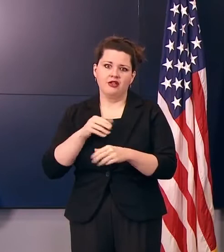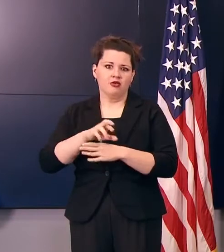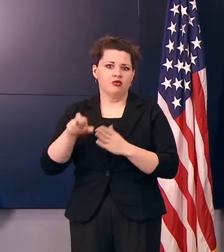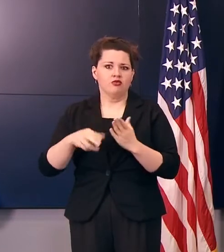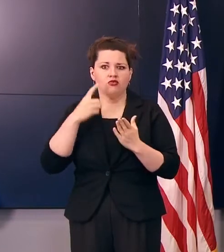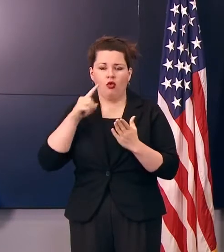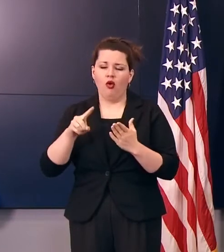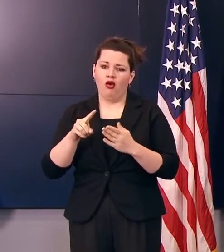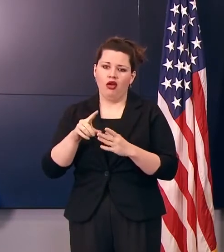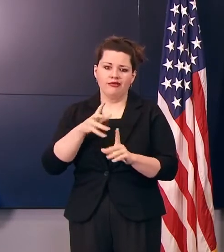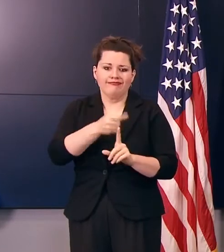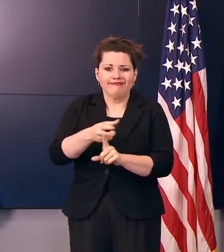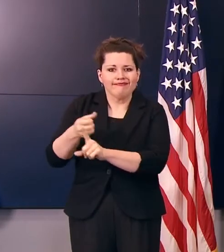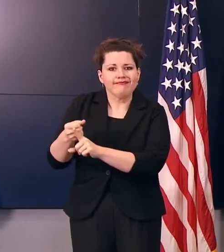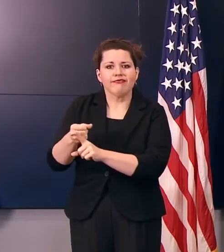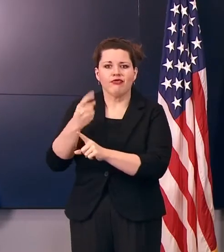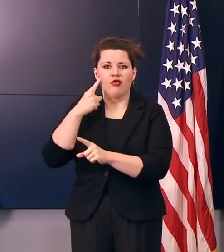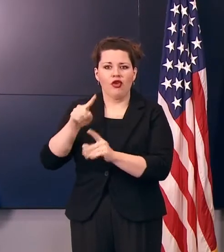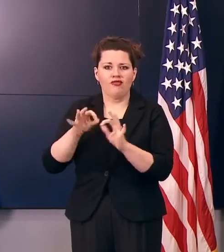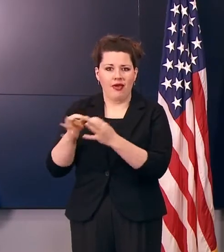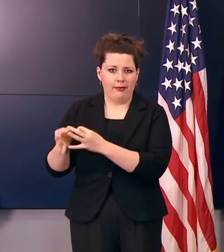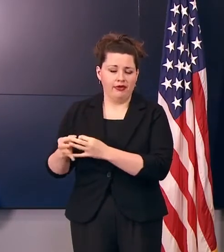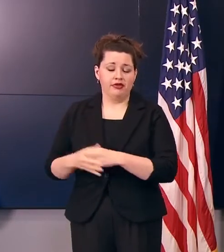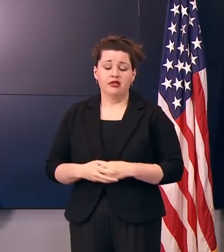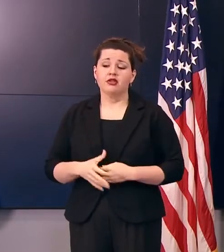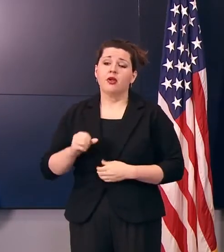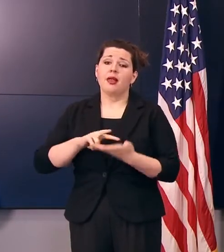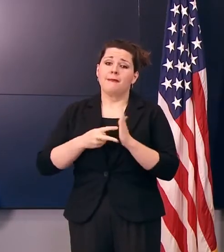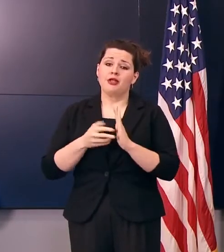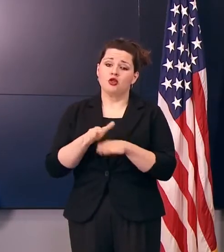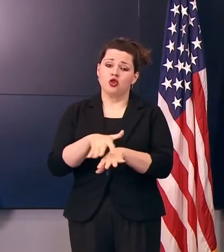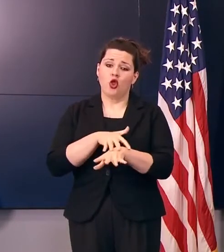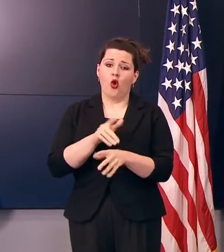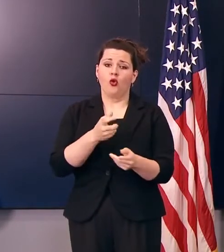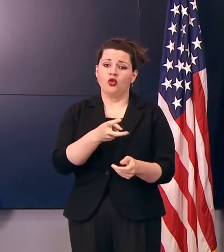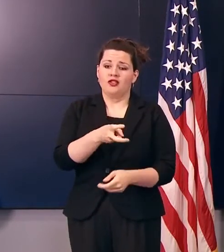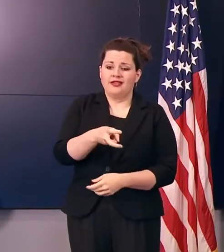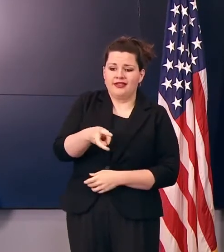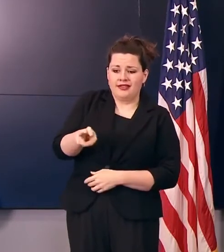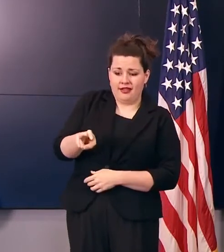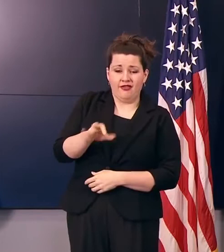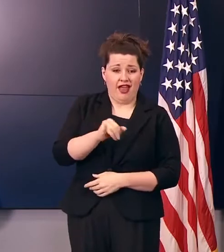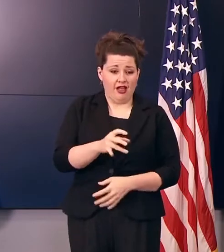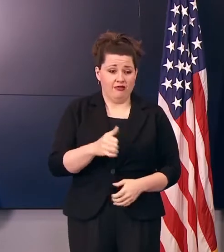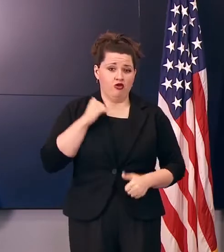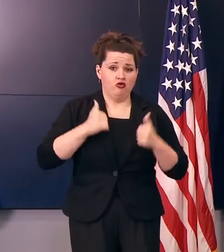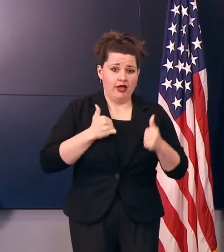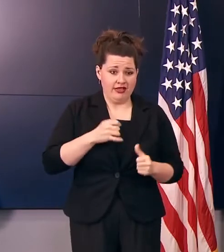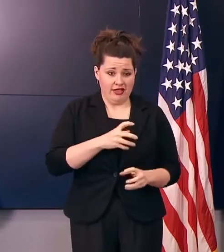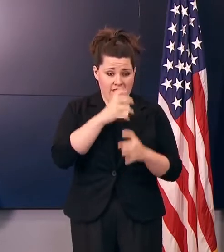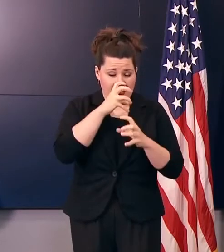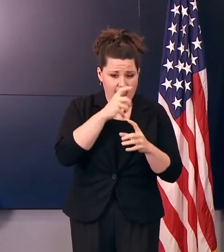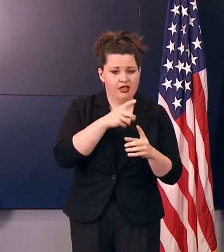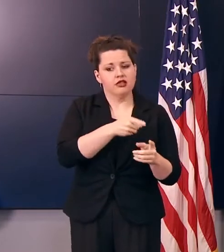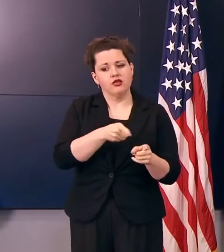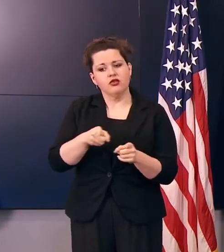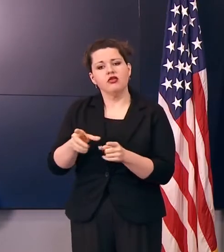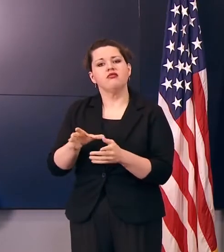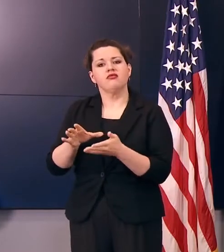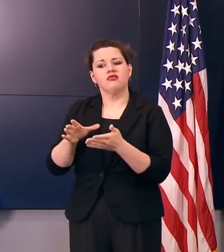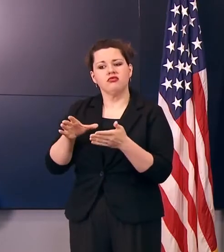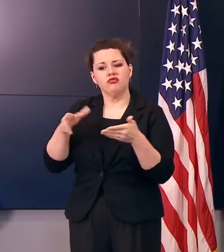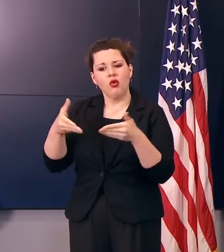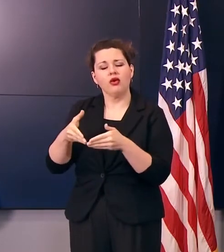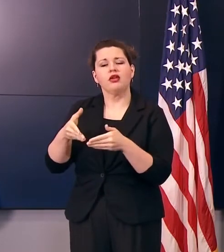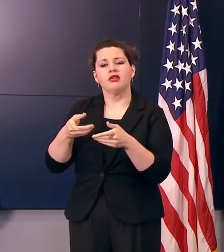must gradually shift from an aggressive mitigation strategy to focusing on containing and managing